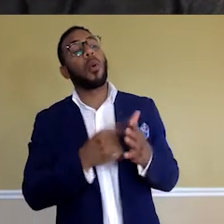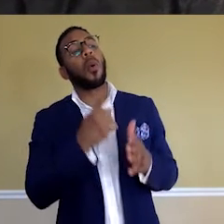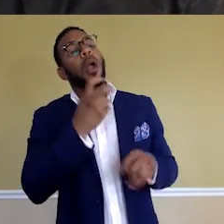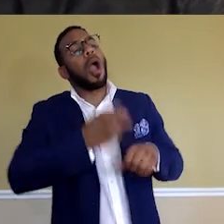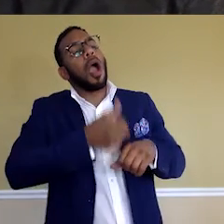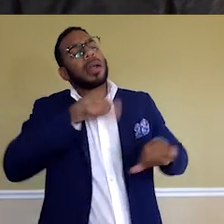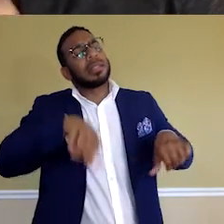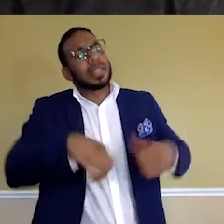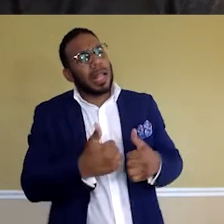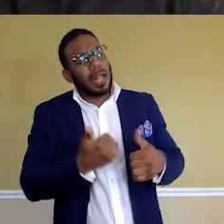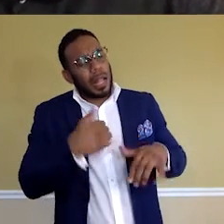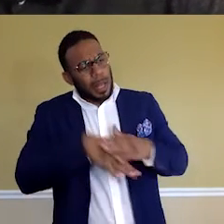challenges coming into tech?